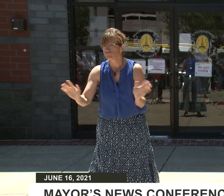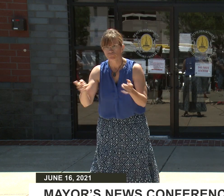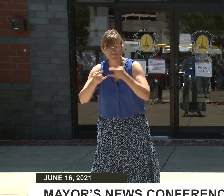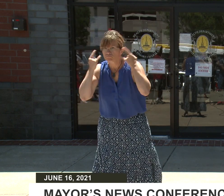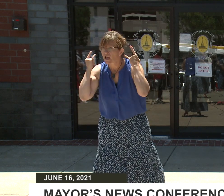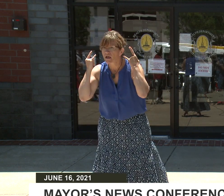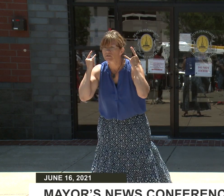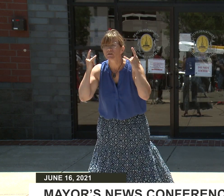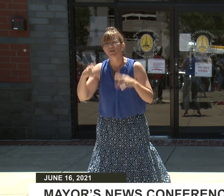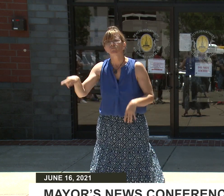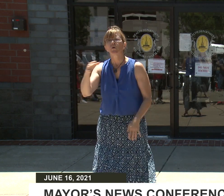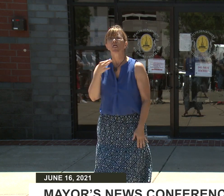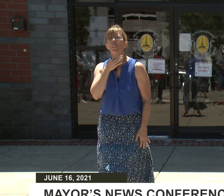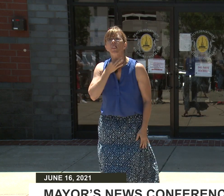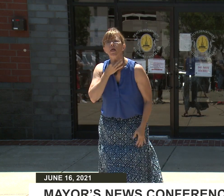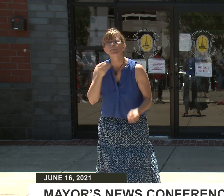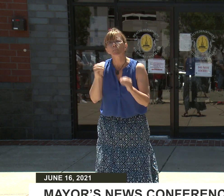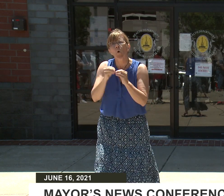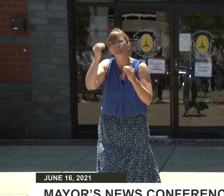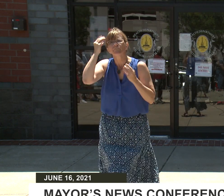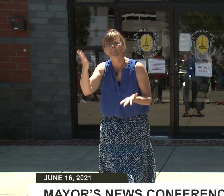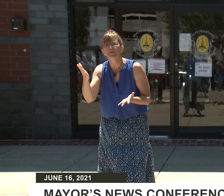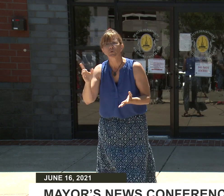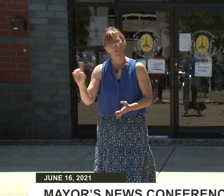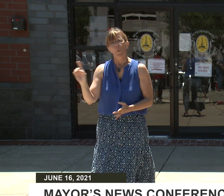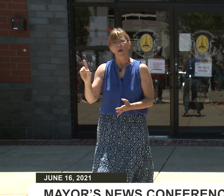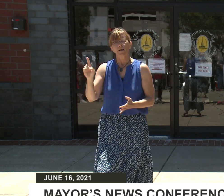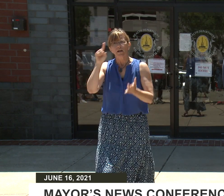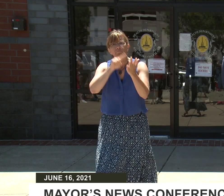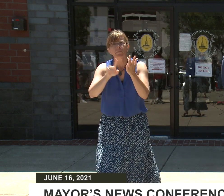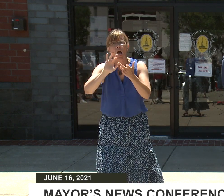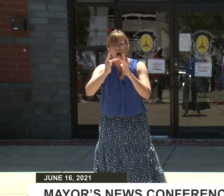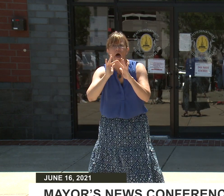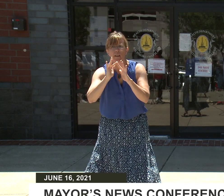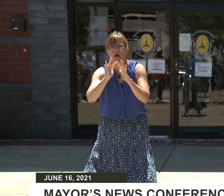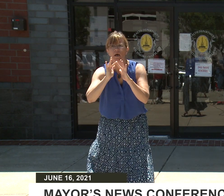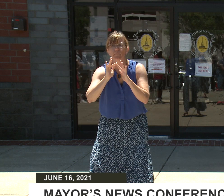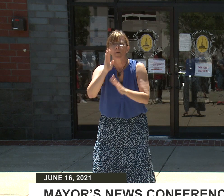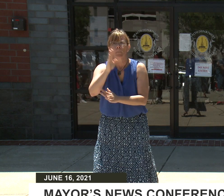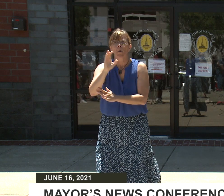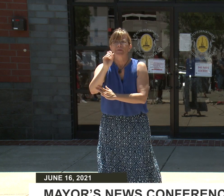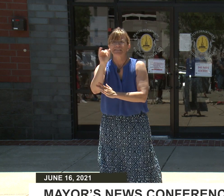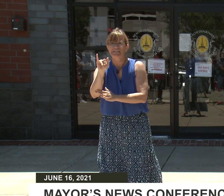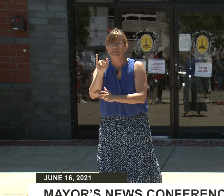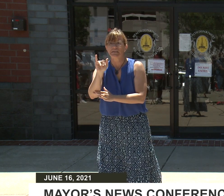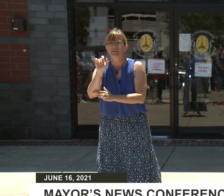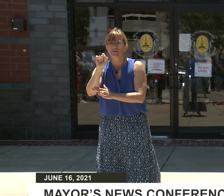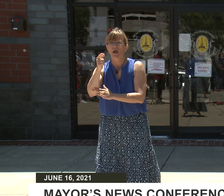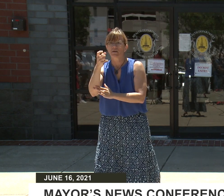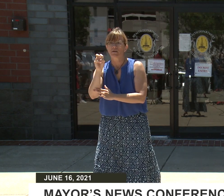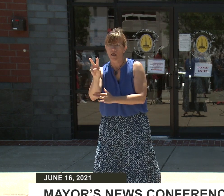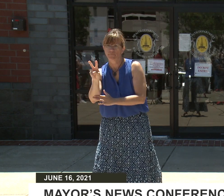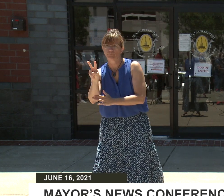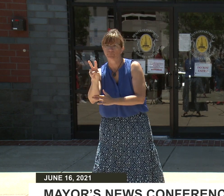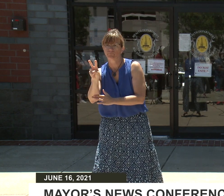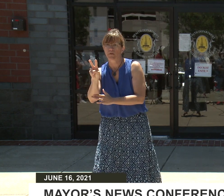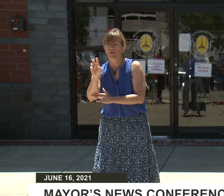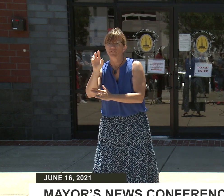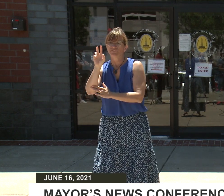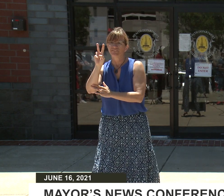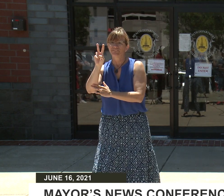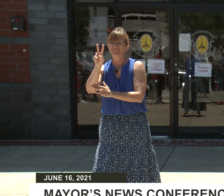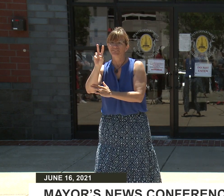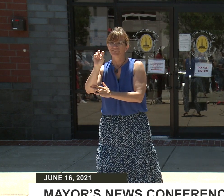please visit baltimorecity.gov slash be more vax. We provide weekly locations and vaccines remain